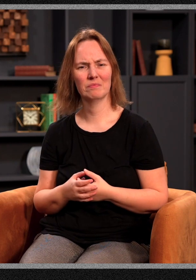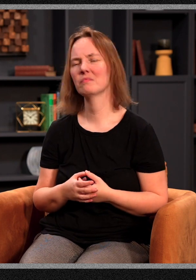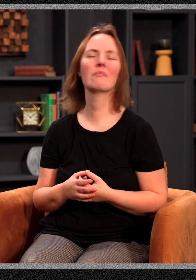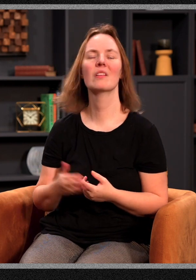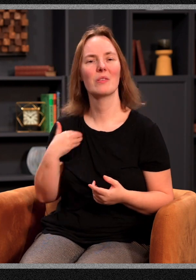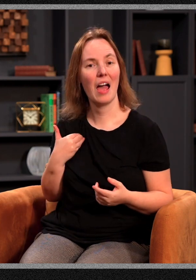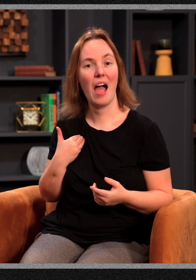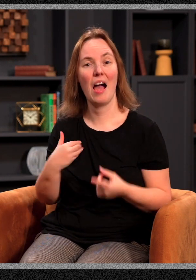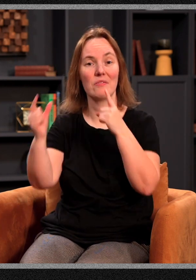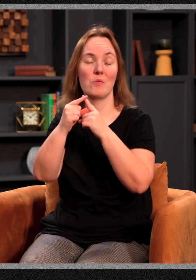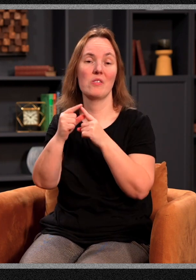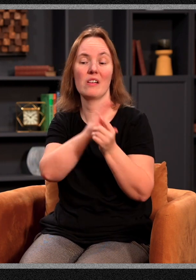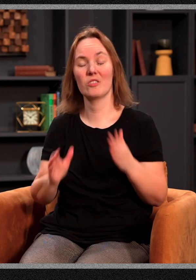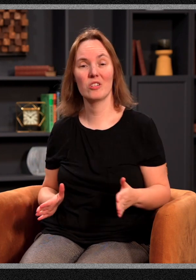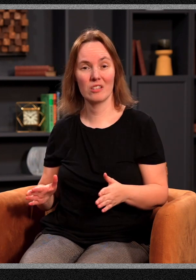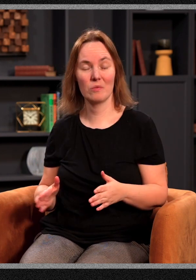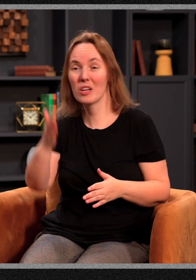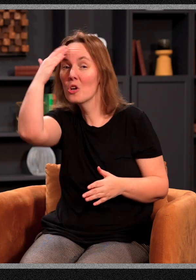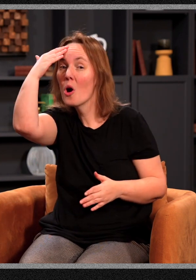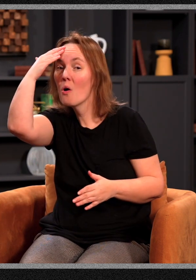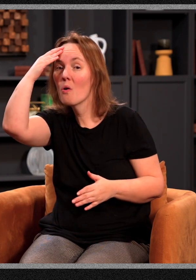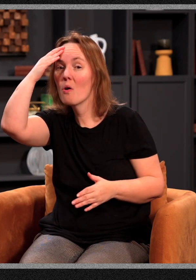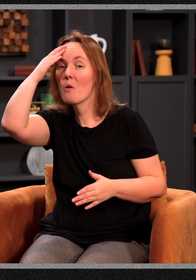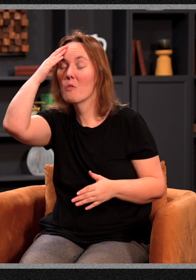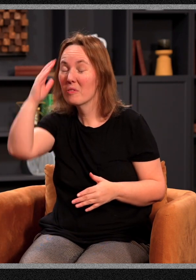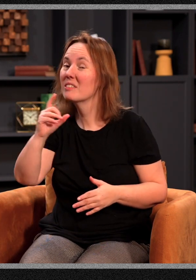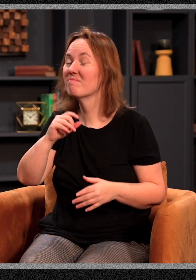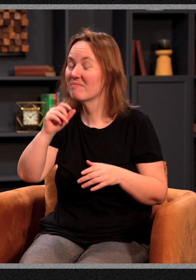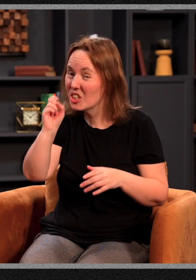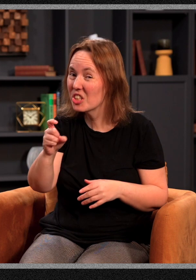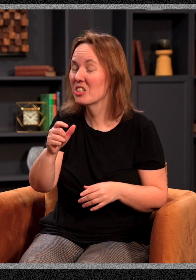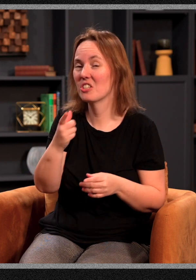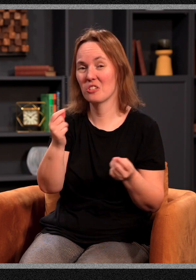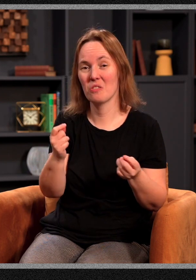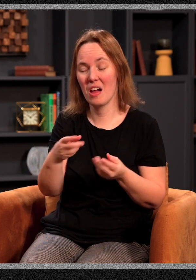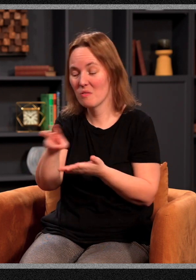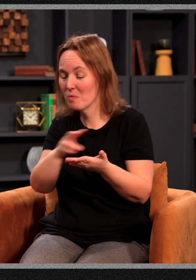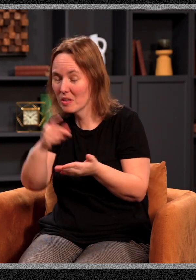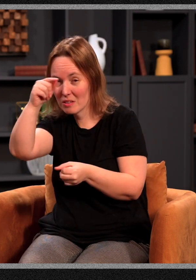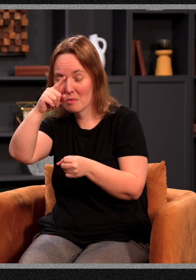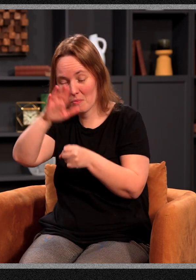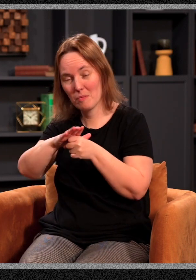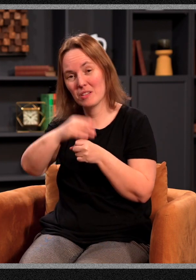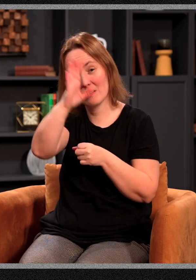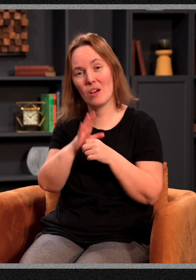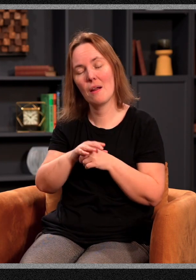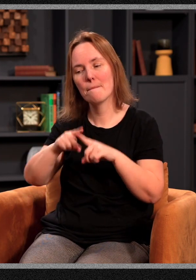And so we can have the word as Christians. We can know what it is we should do. We can read the promises of God.